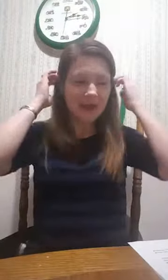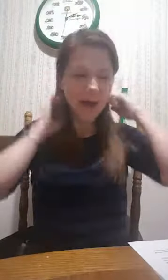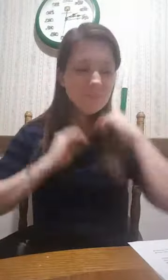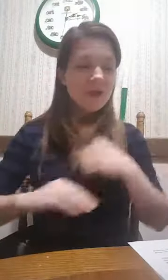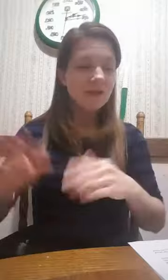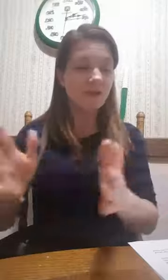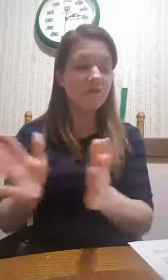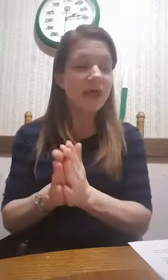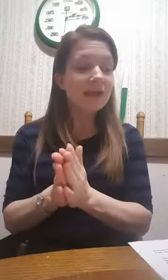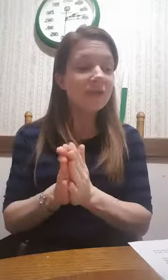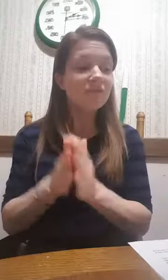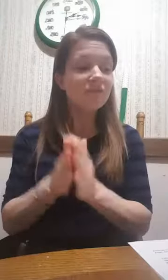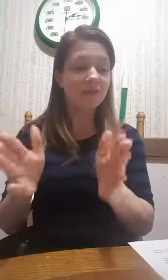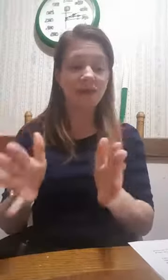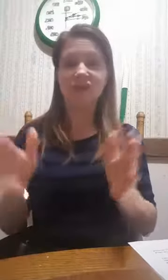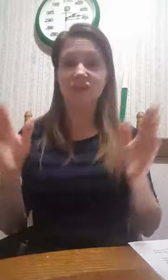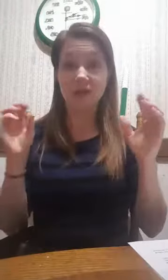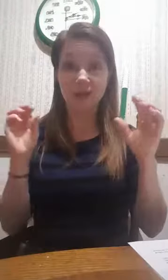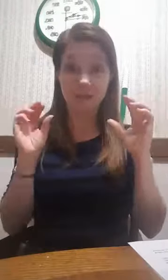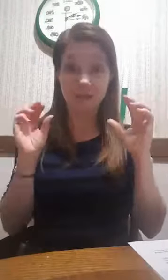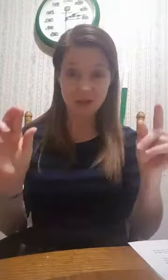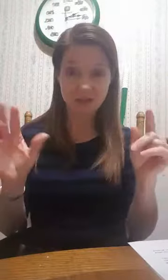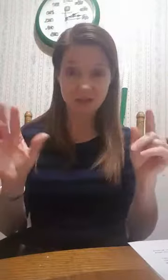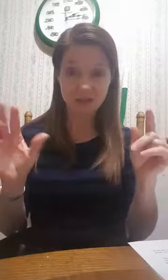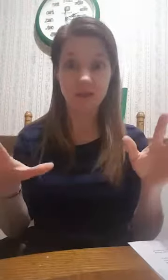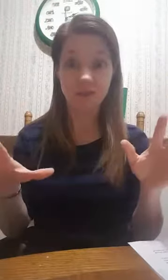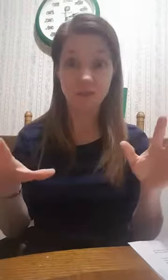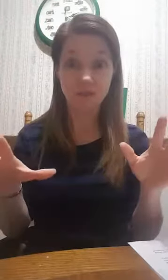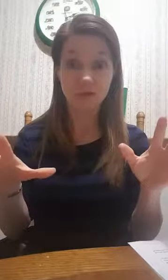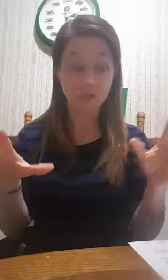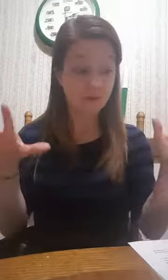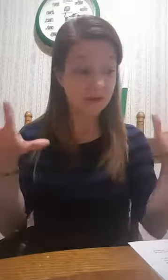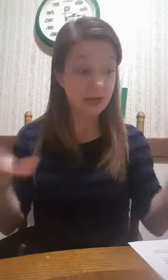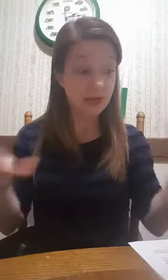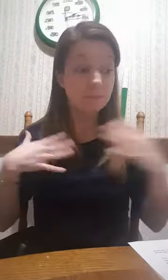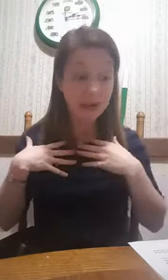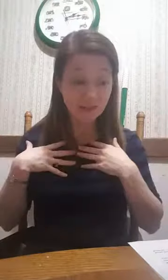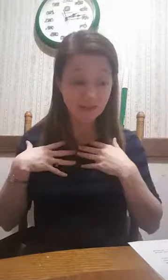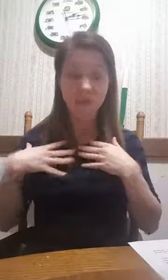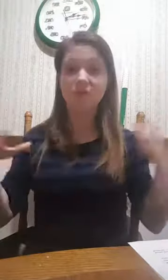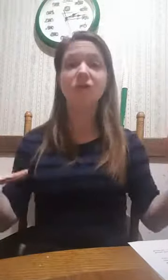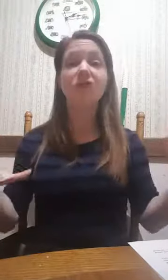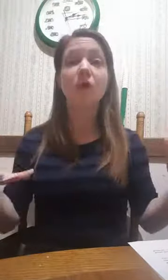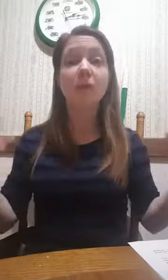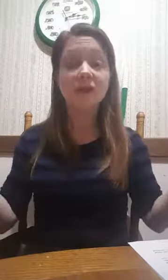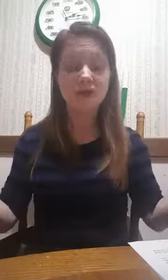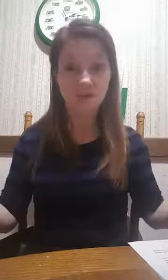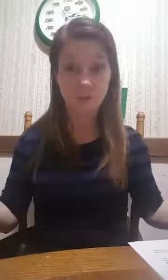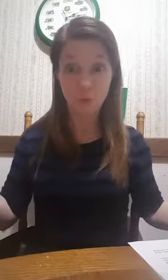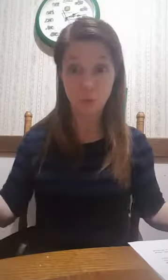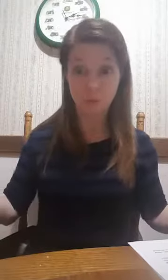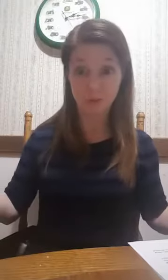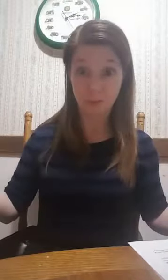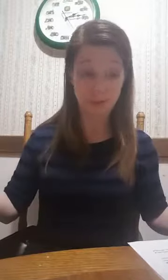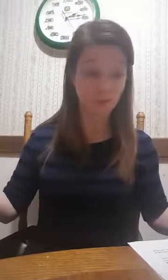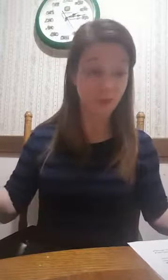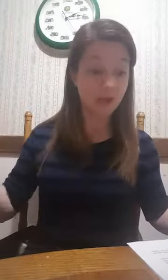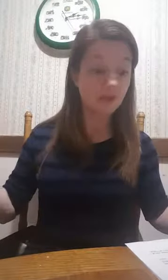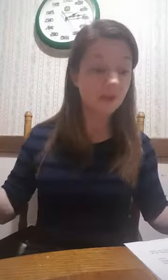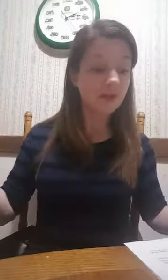um, so finally for this section is the biggest thing that has revolutionized my sleeping. First of all, we need to understand what REM sleep is. Okay? And here's the